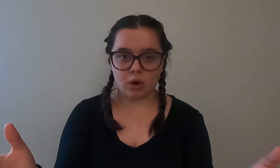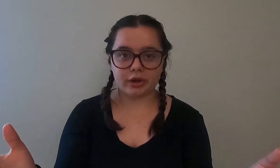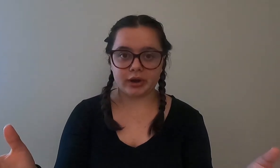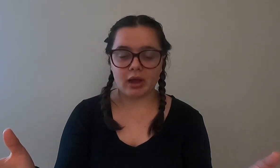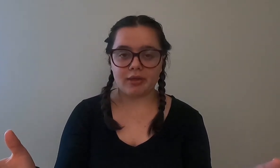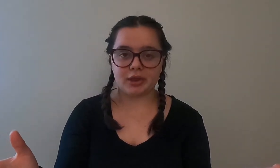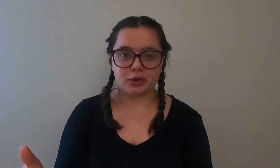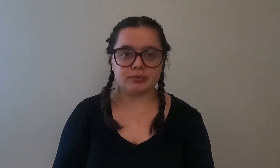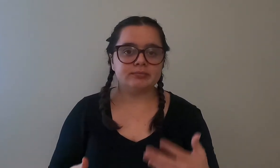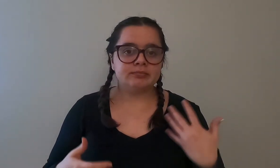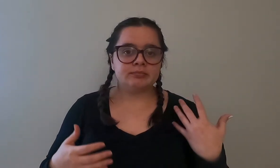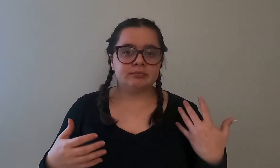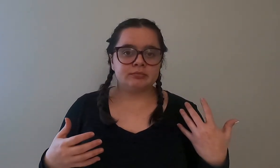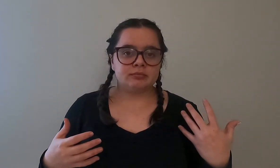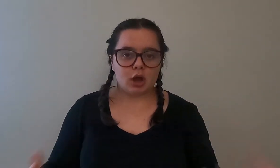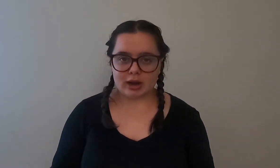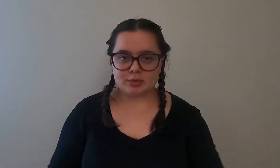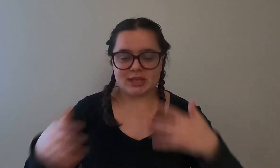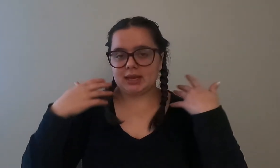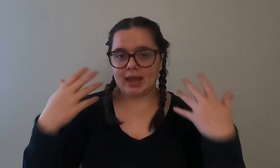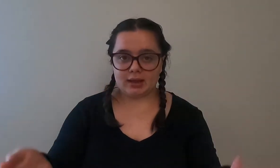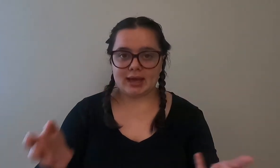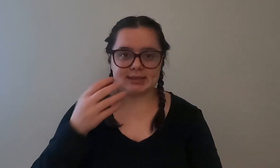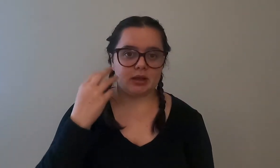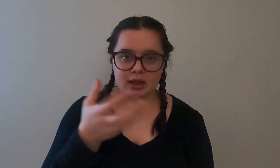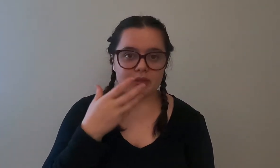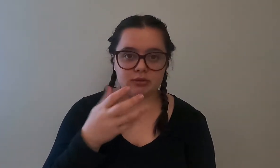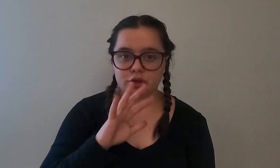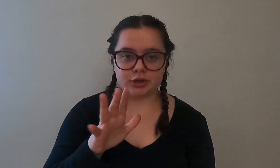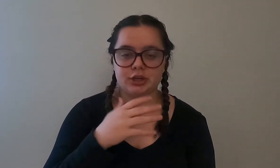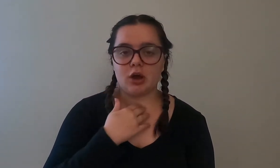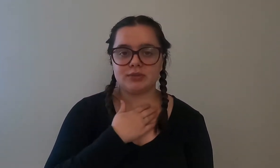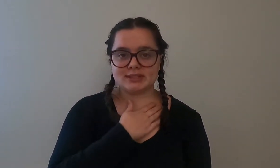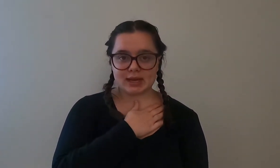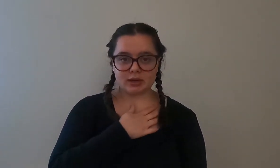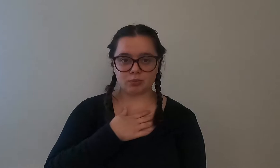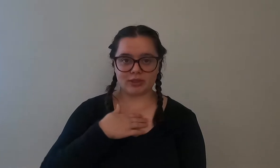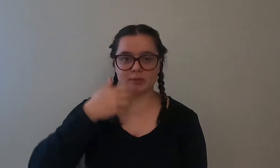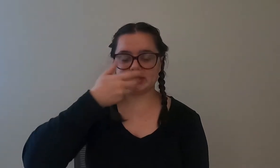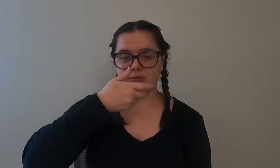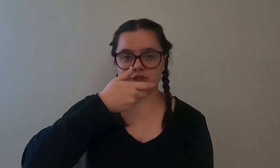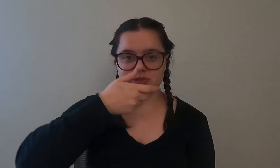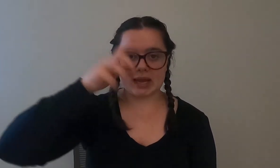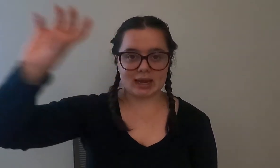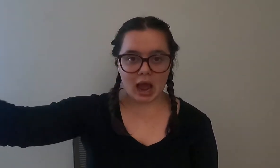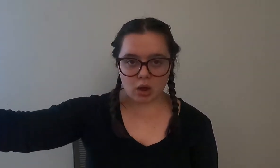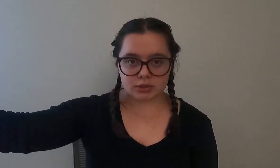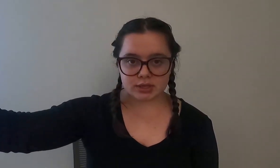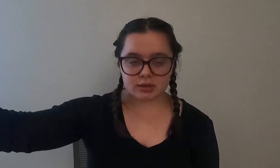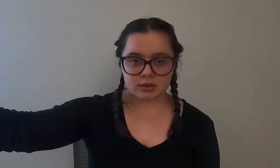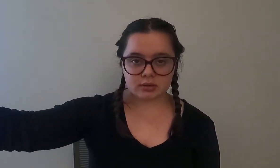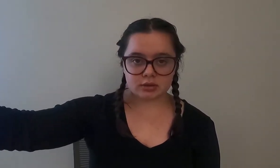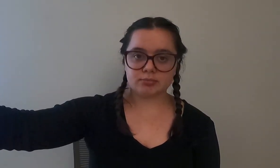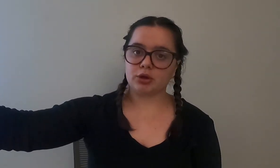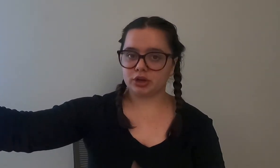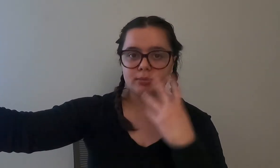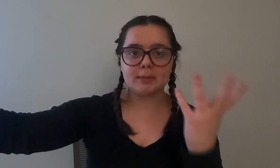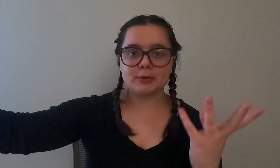water out and then you are able to inhale exhale and you're good to go the second one that we did was you take it out blow your bubbles